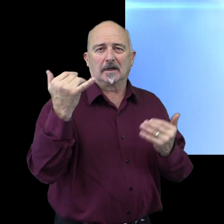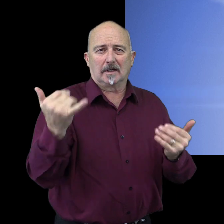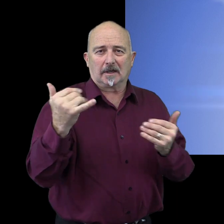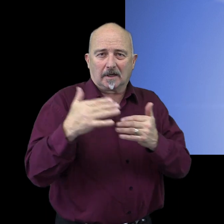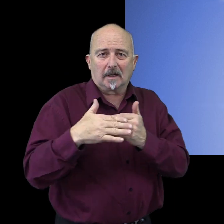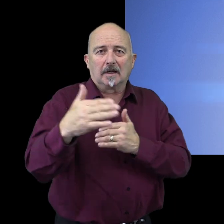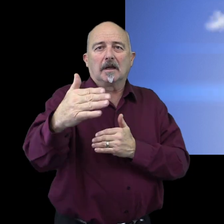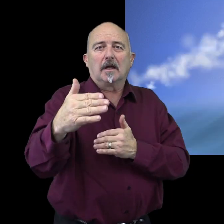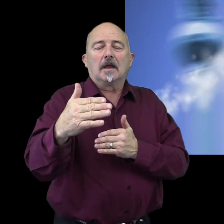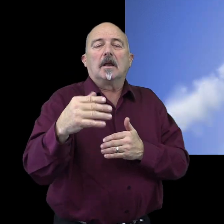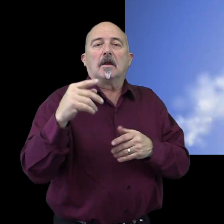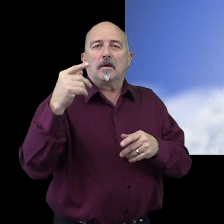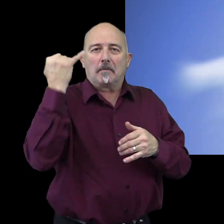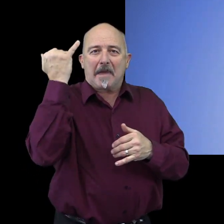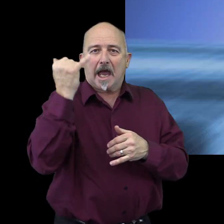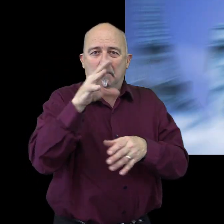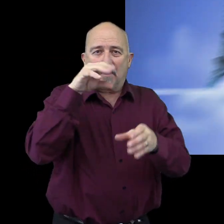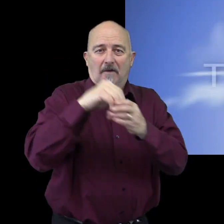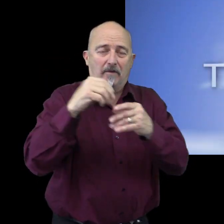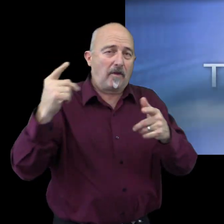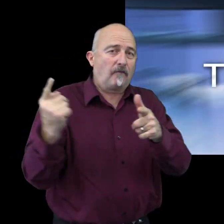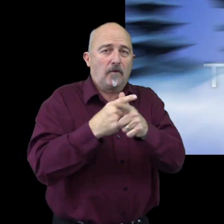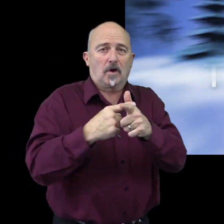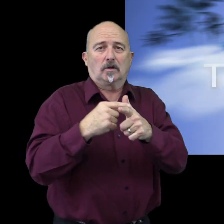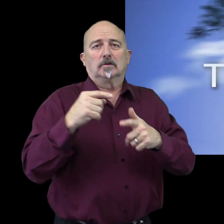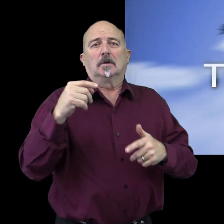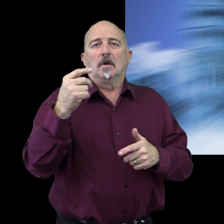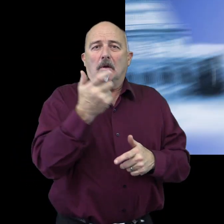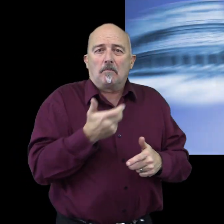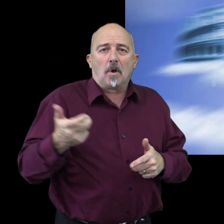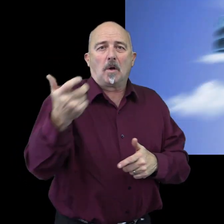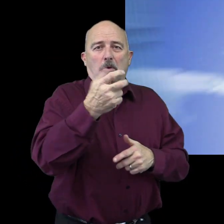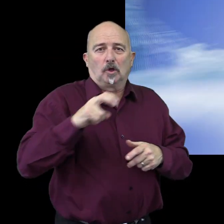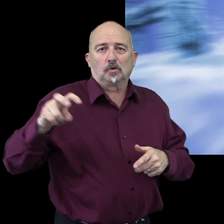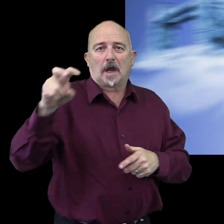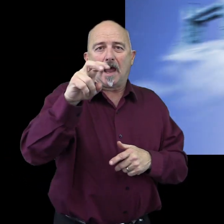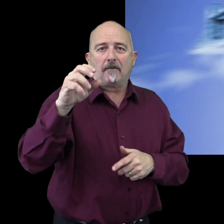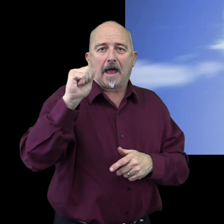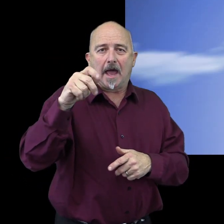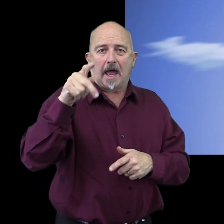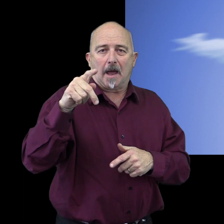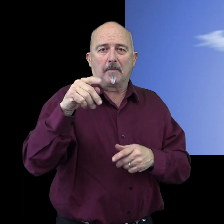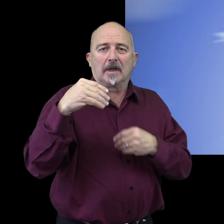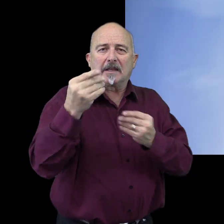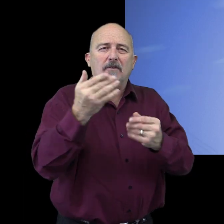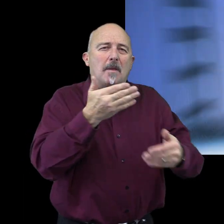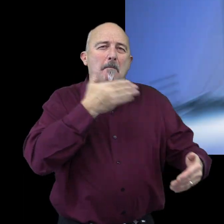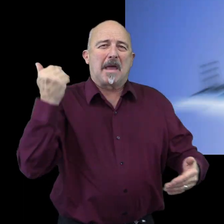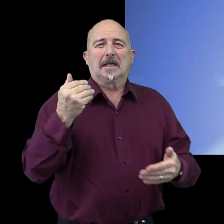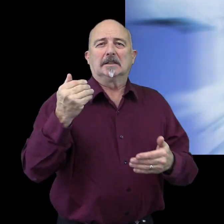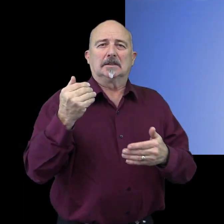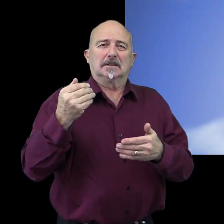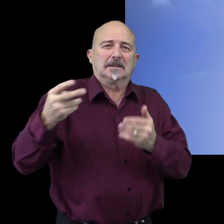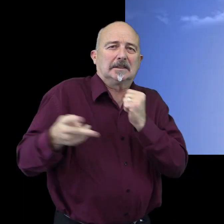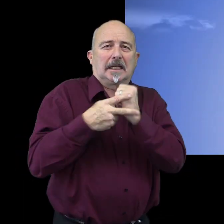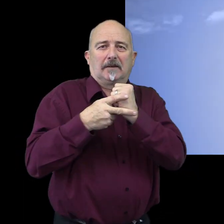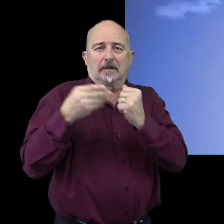Imagine being in on the first mobile travel app to bring you the world's best travel deals. It literally pays